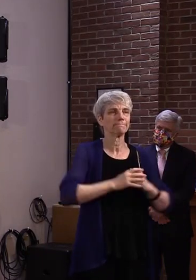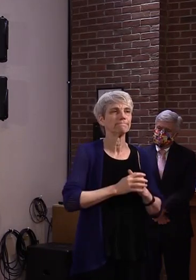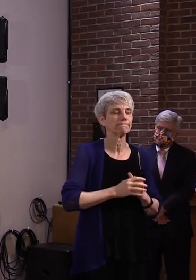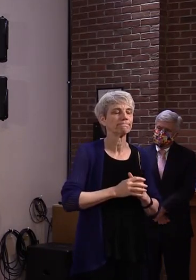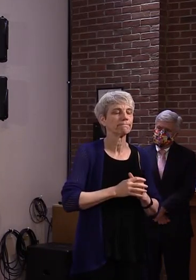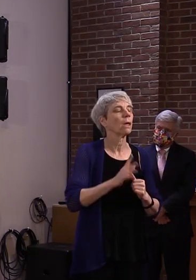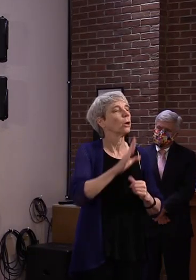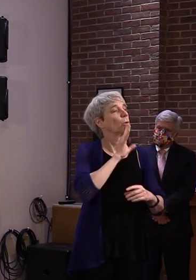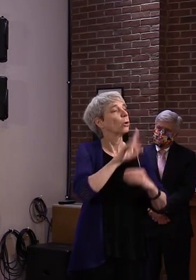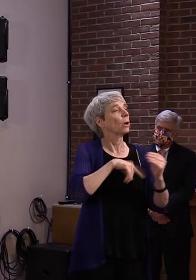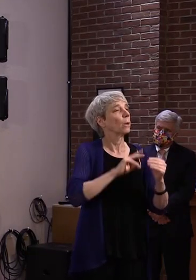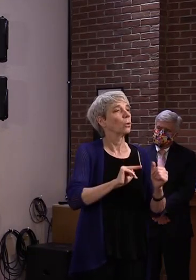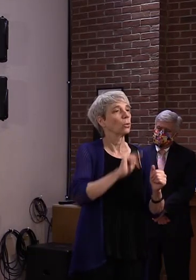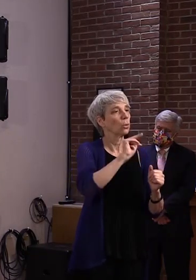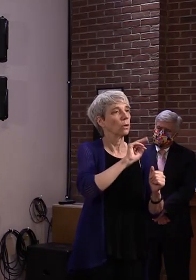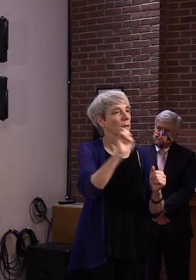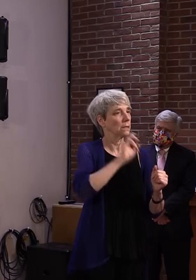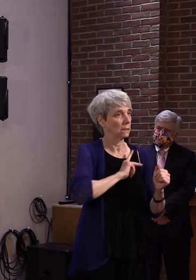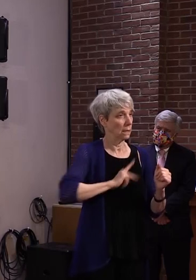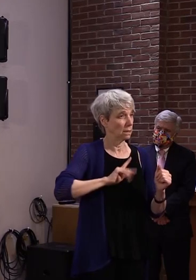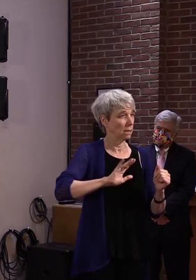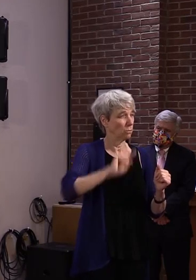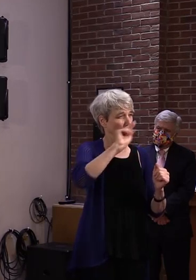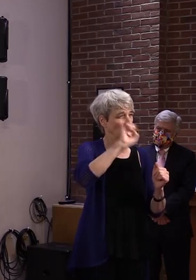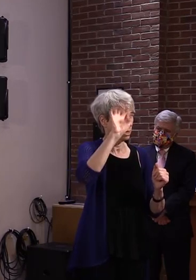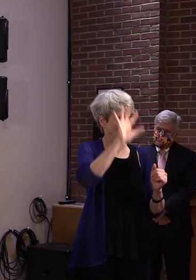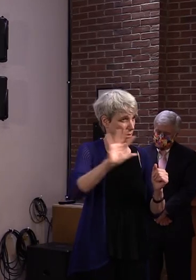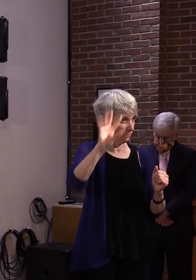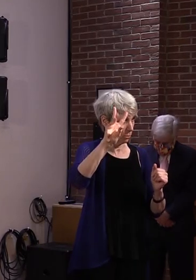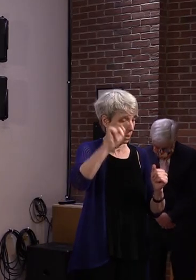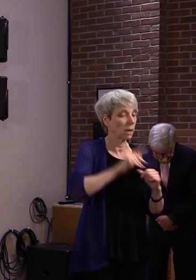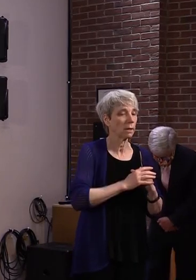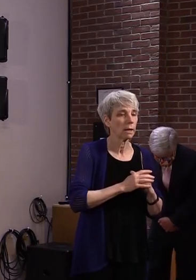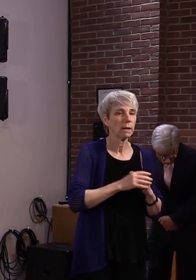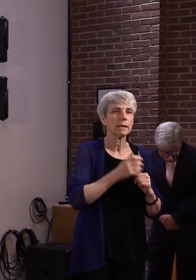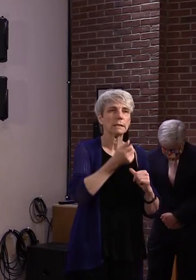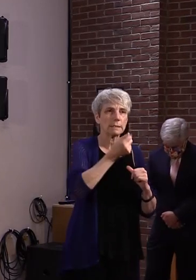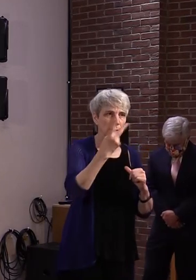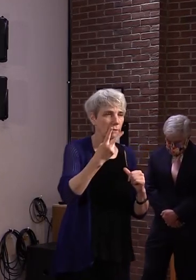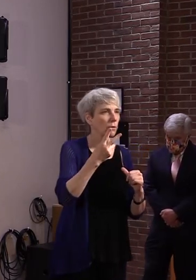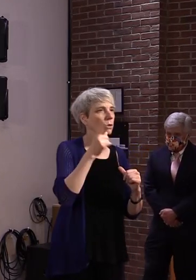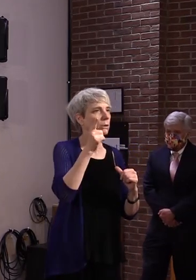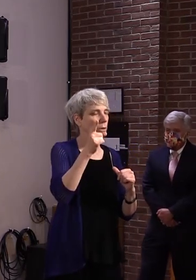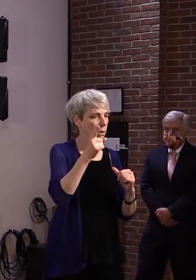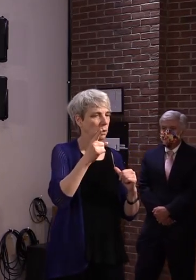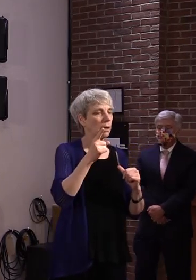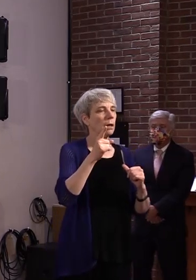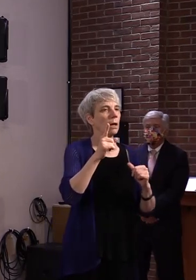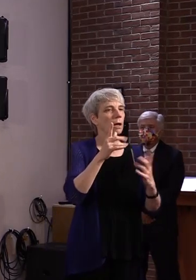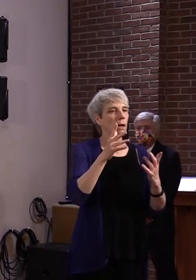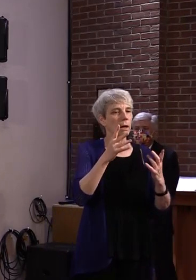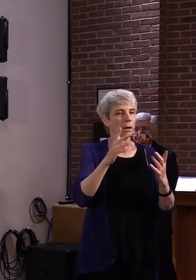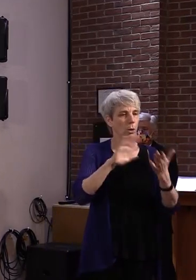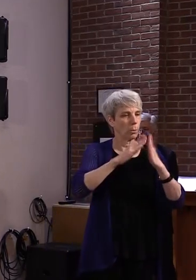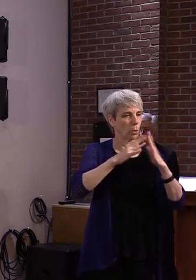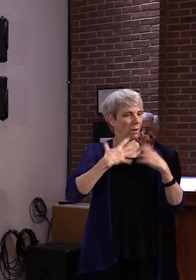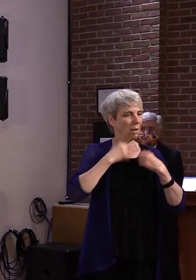there are a number of federally qualified health center sites, all of whom expressed